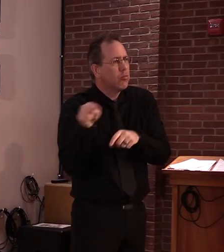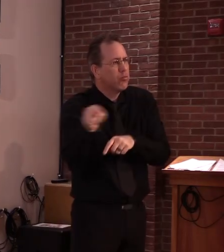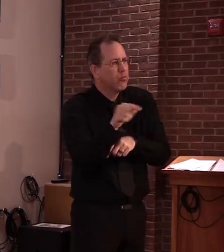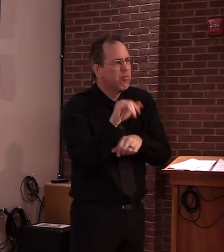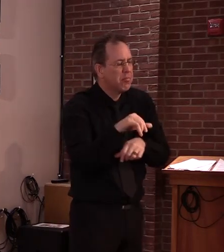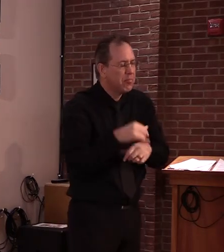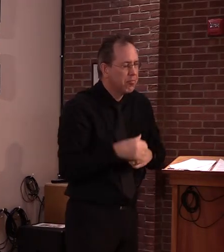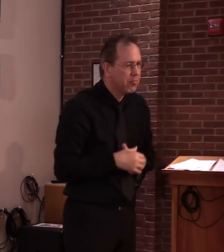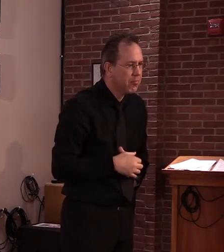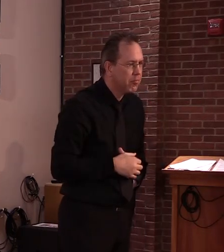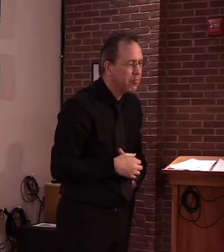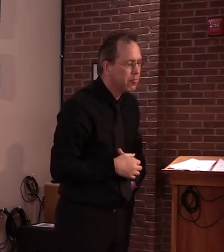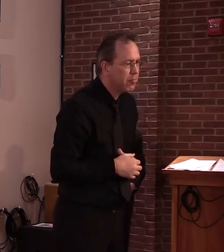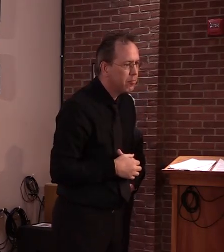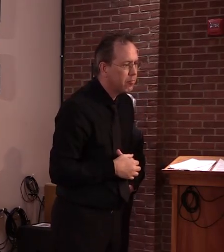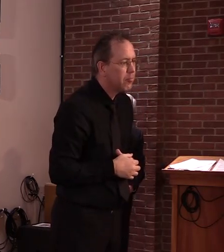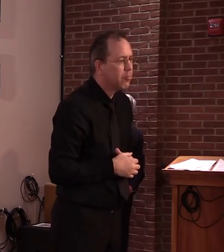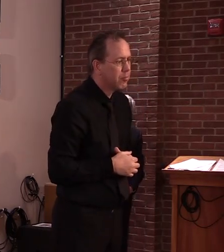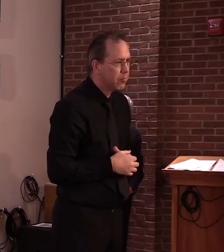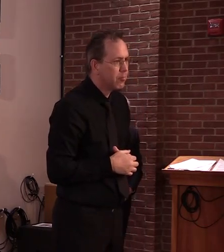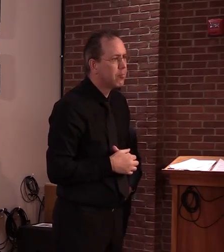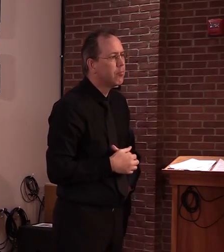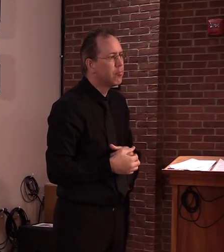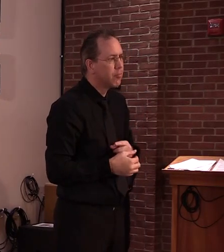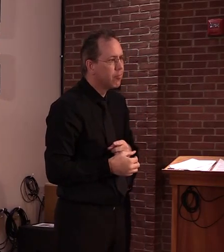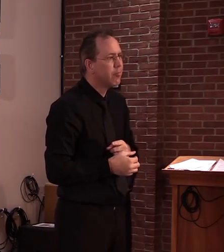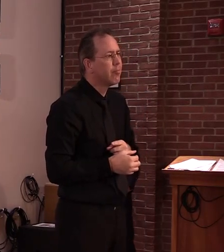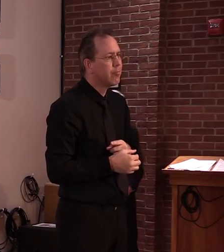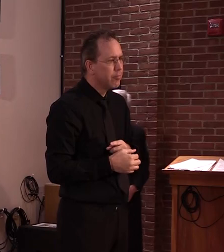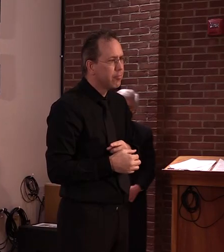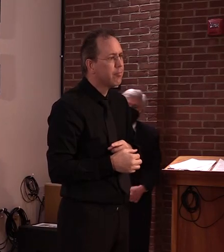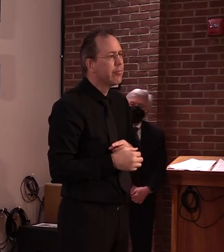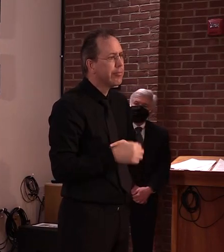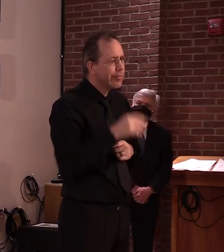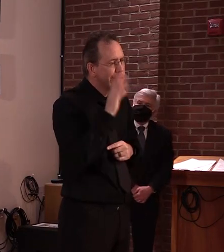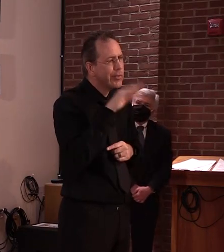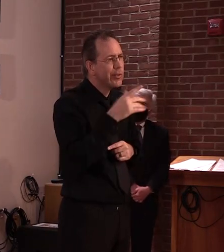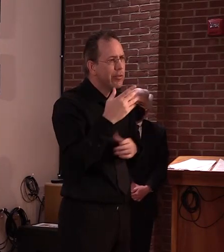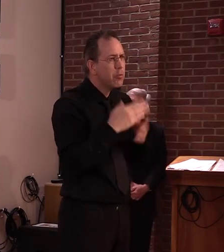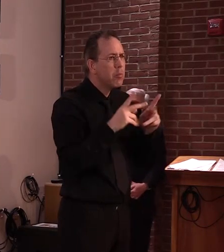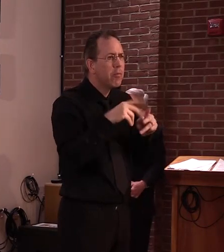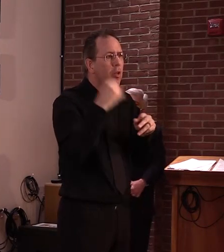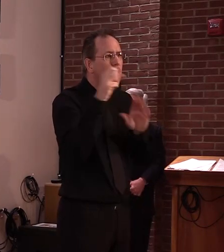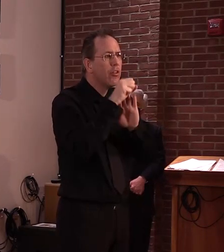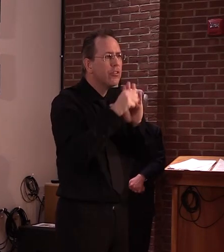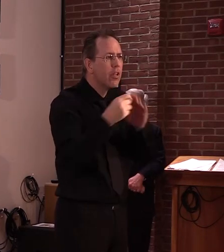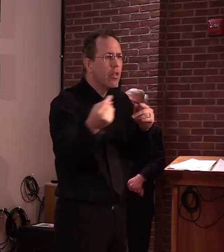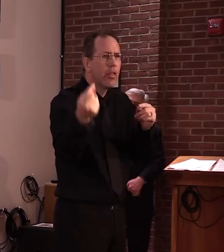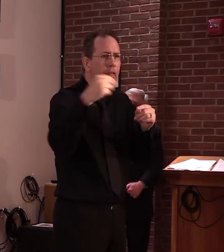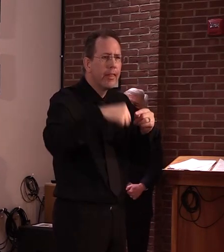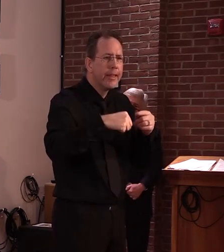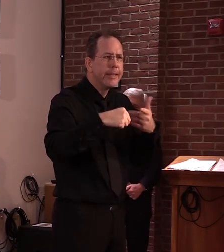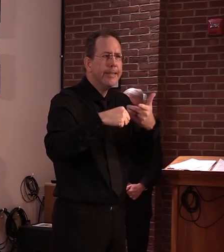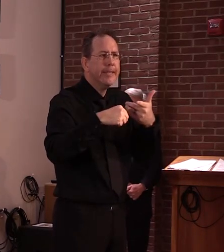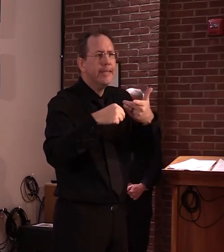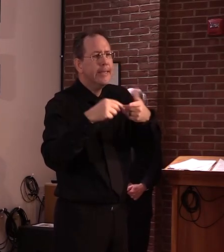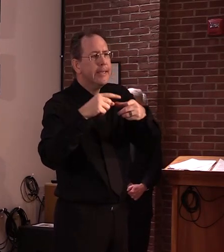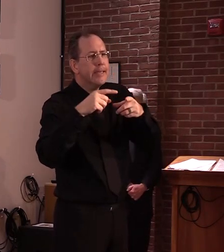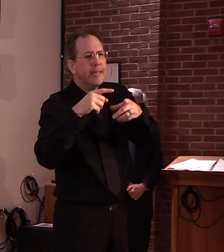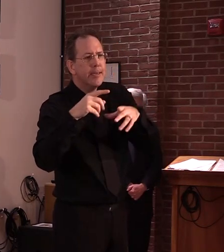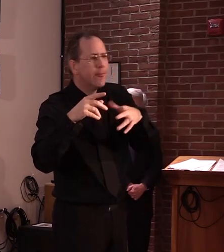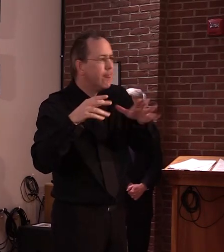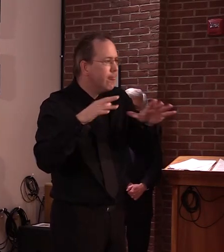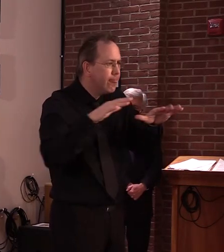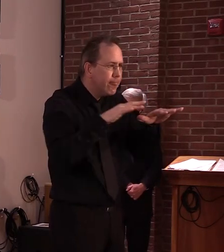some of what we're seeing some of these businesses that are coming in. But but but it's not universal at this point, but that's